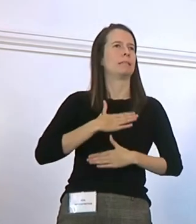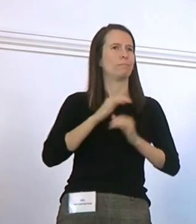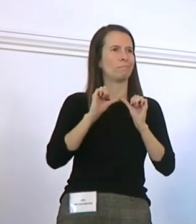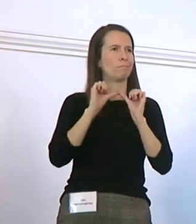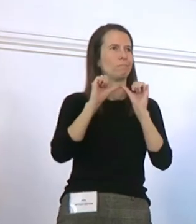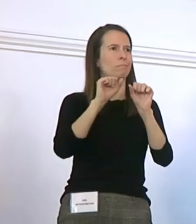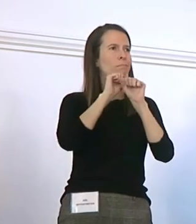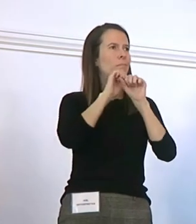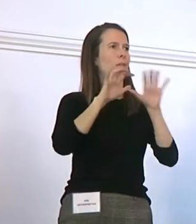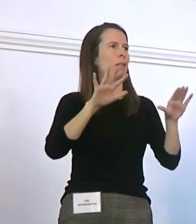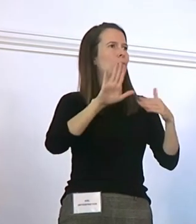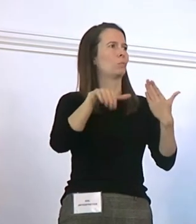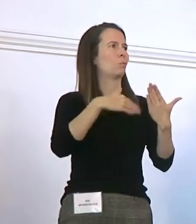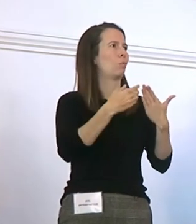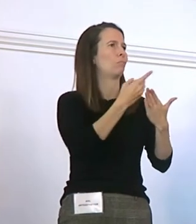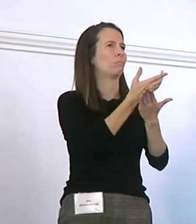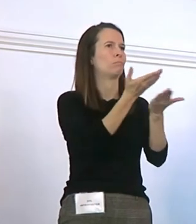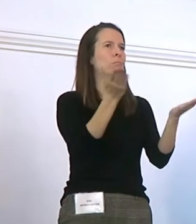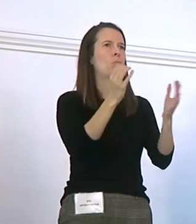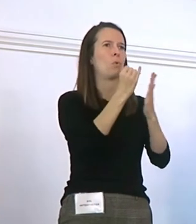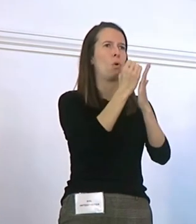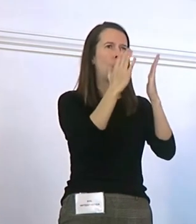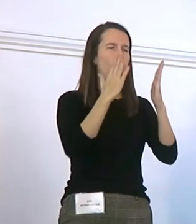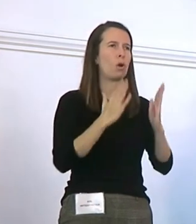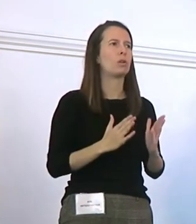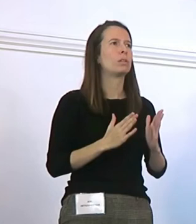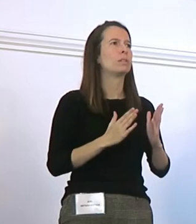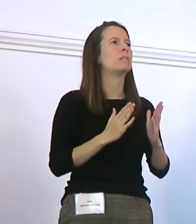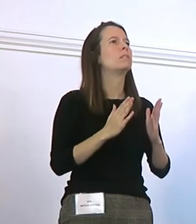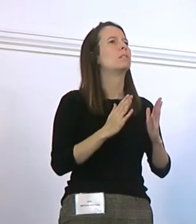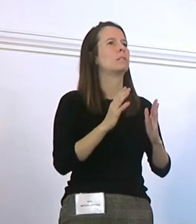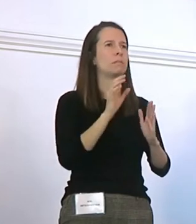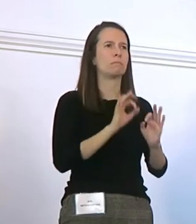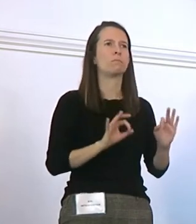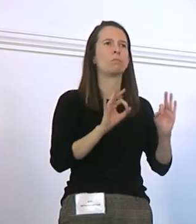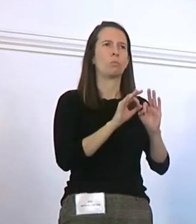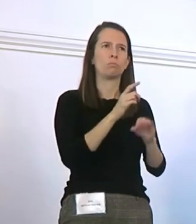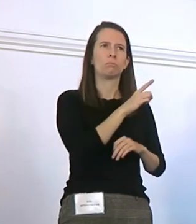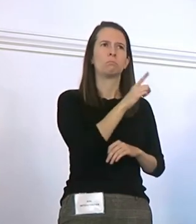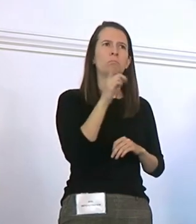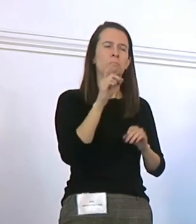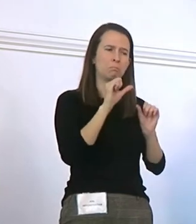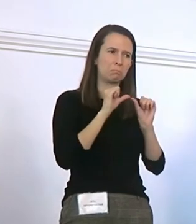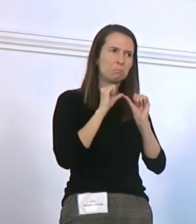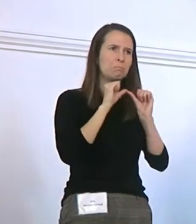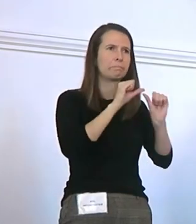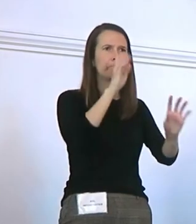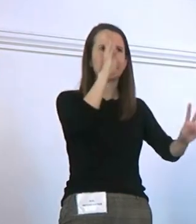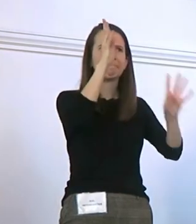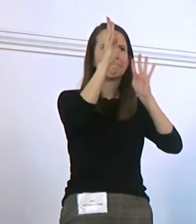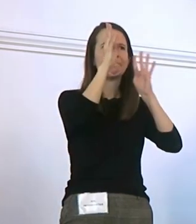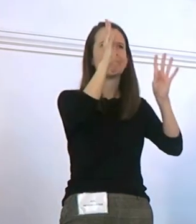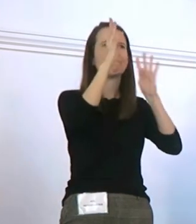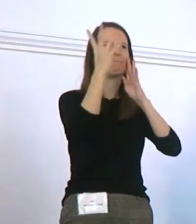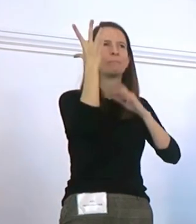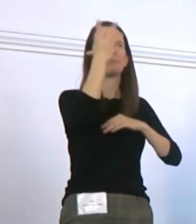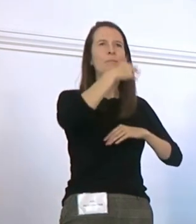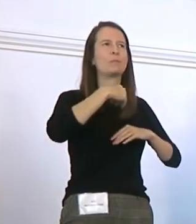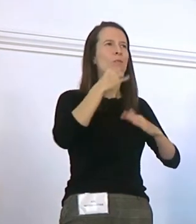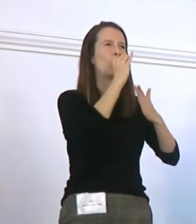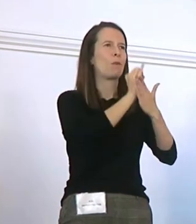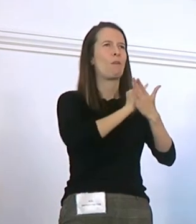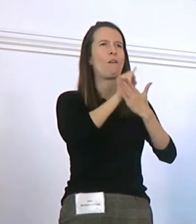artists who are here and have their work so that they can continue to create beauty for the rest of us